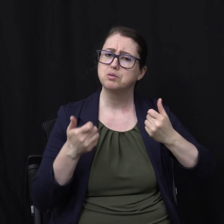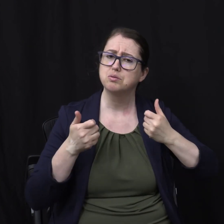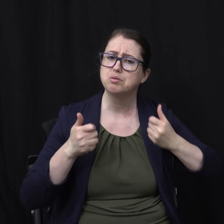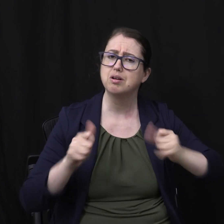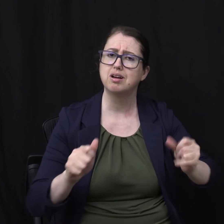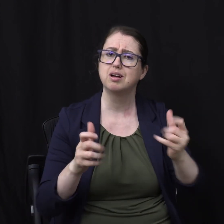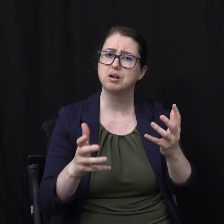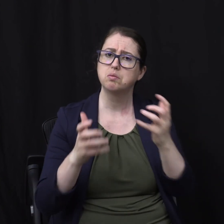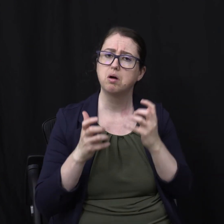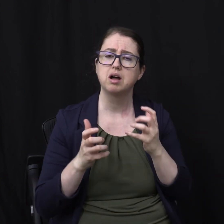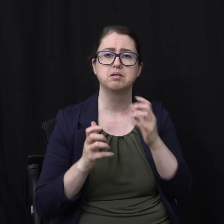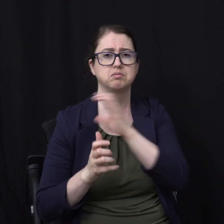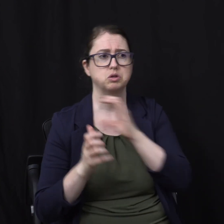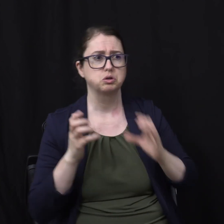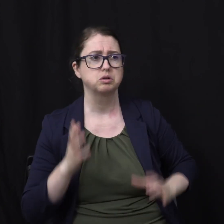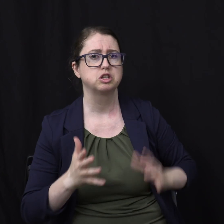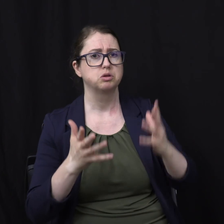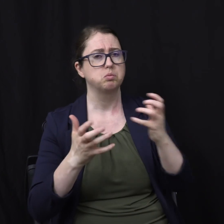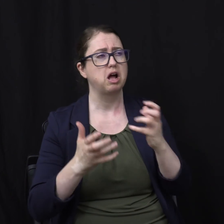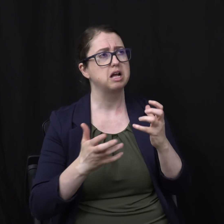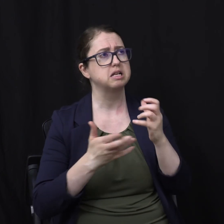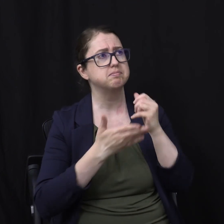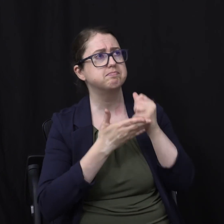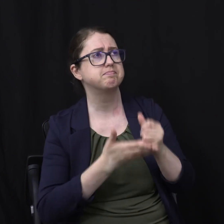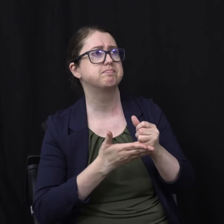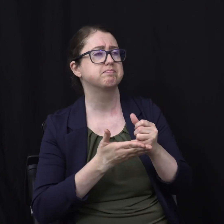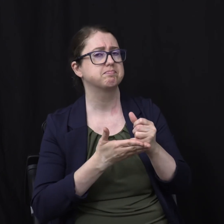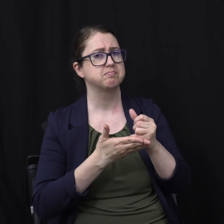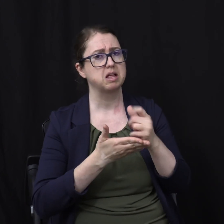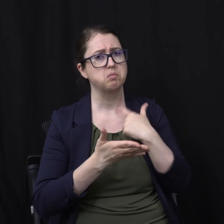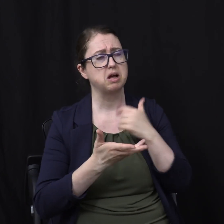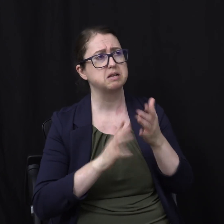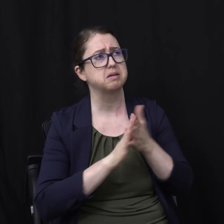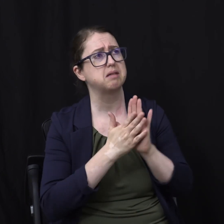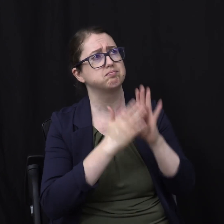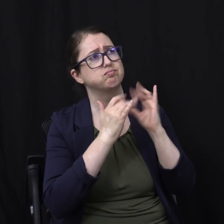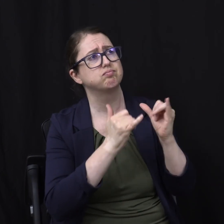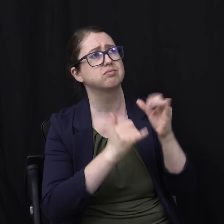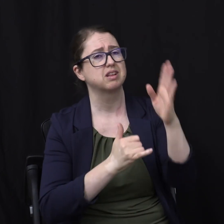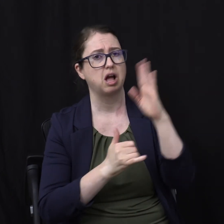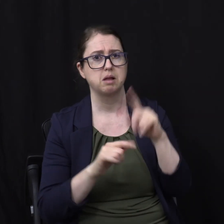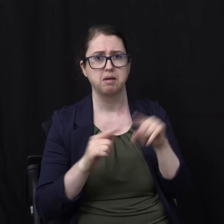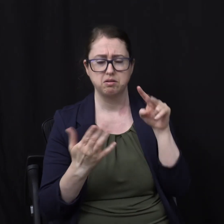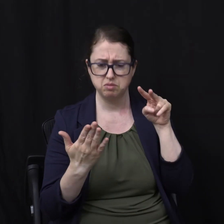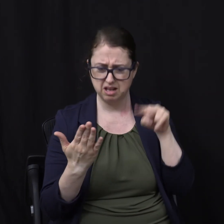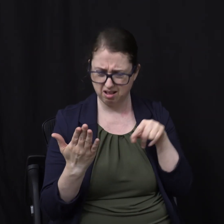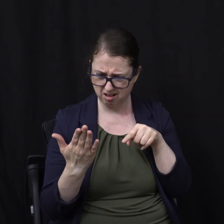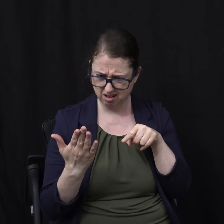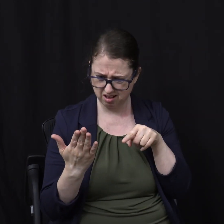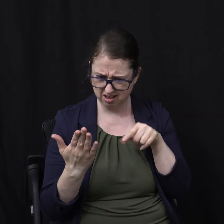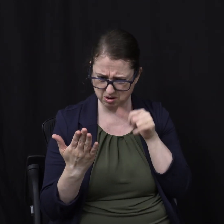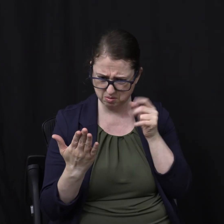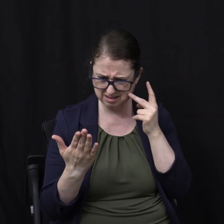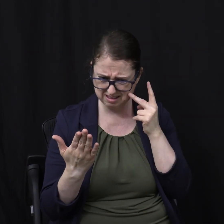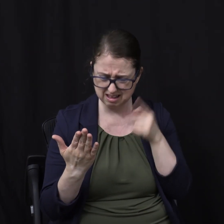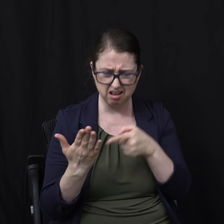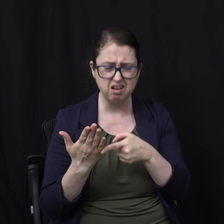people Tried to please God And then have encountered This stumbling block That the devil Has put out there This